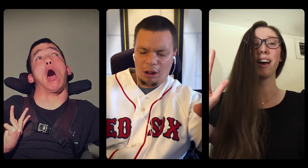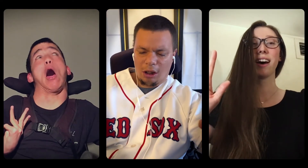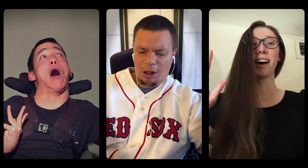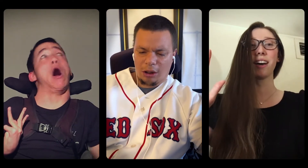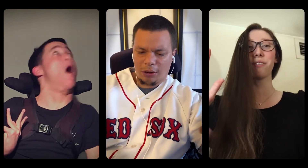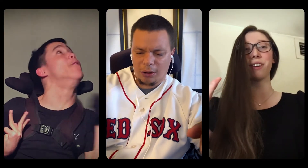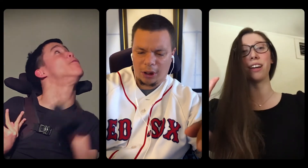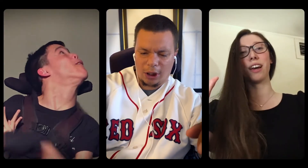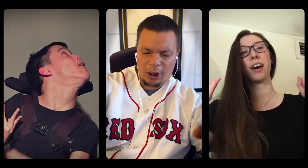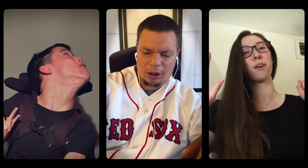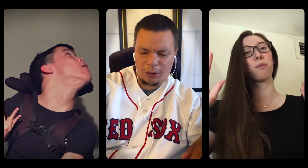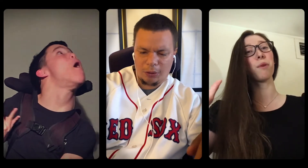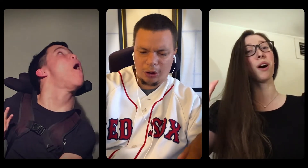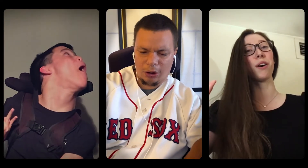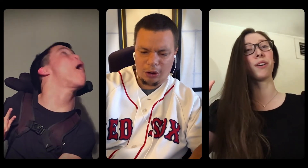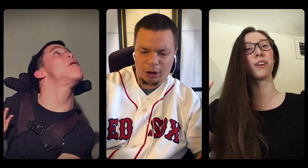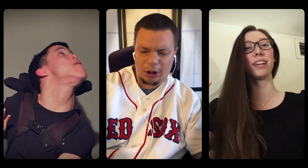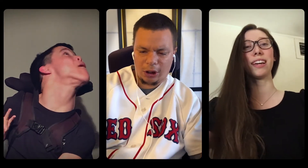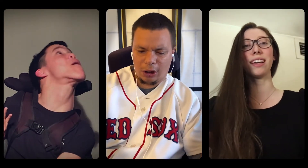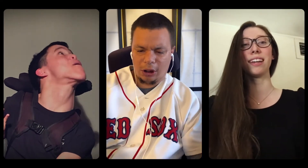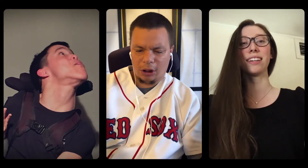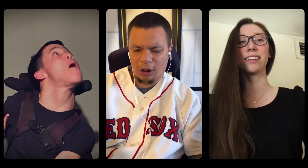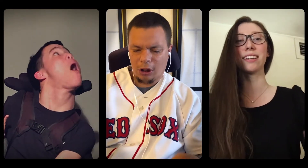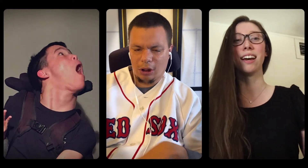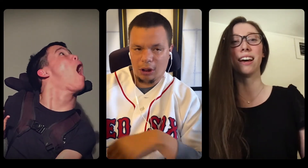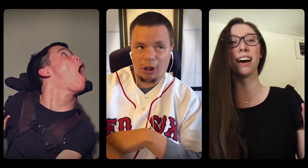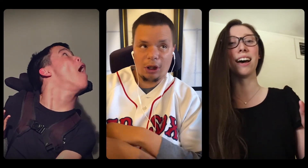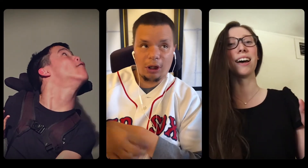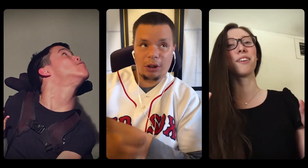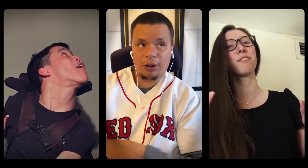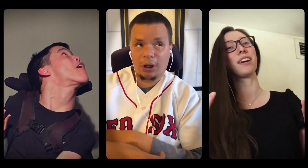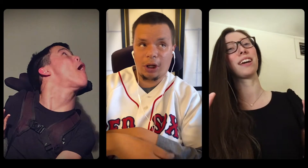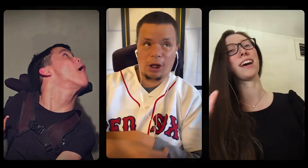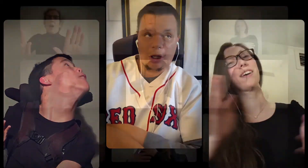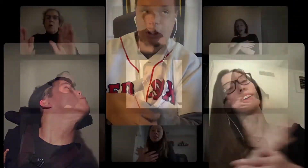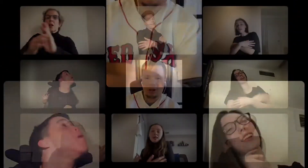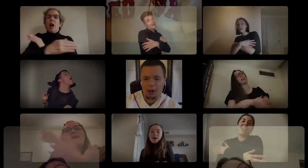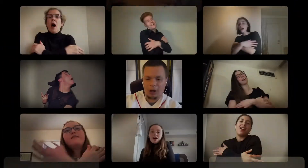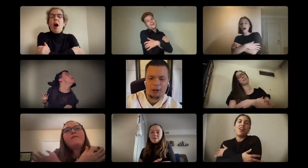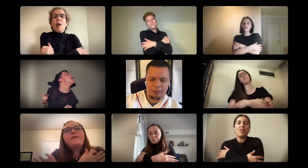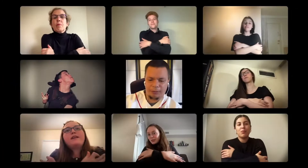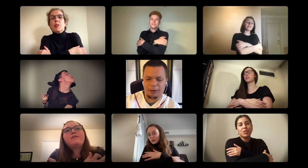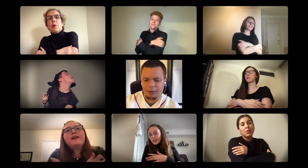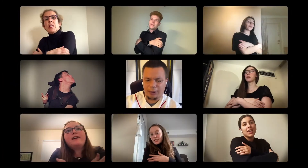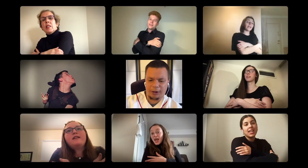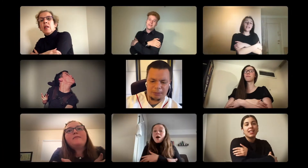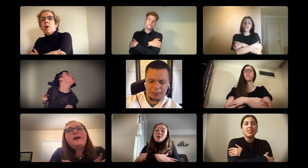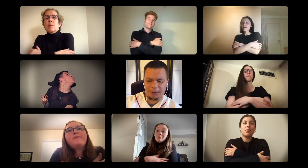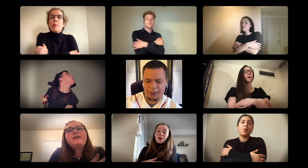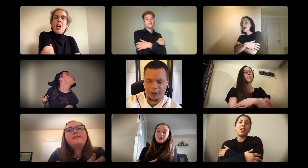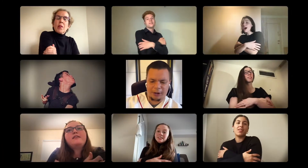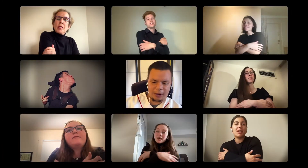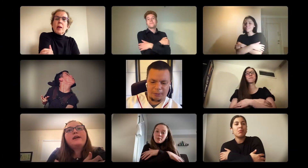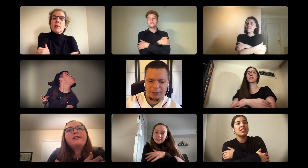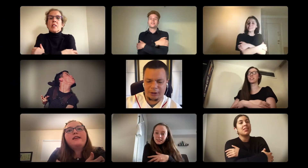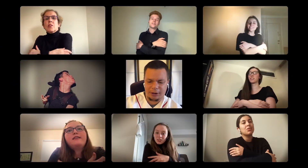I'd bring out warning, I'd bring out love to the evening, brothers and sisters